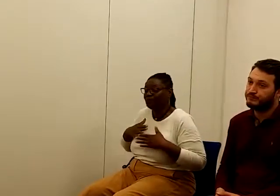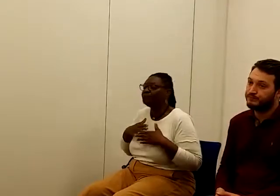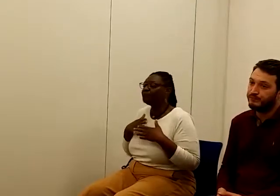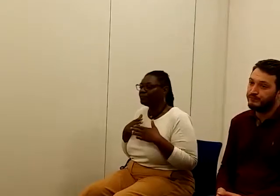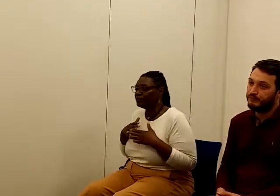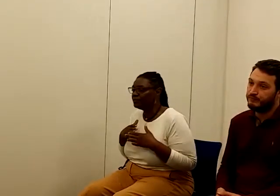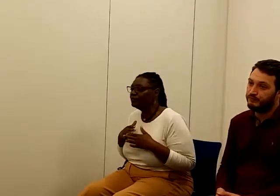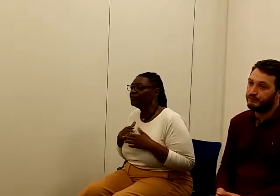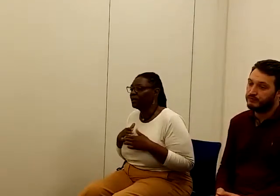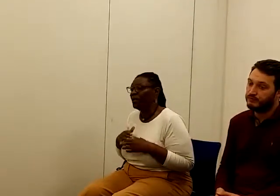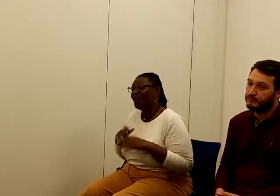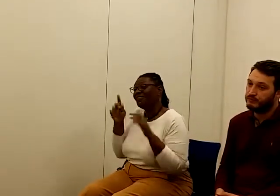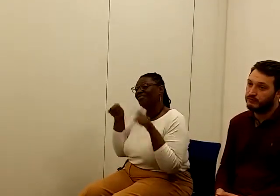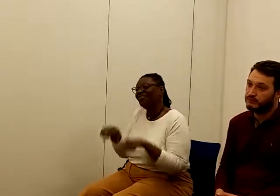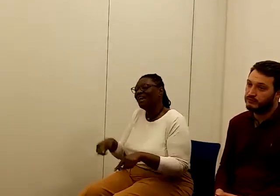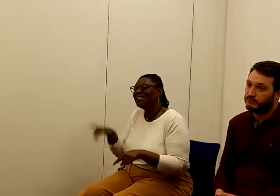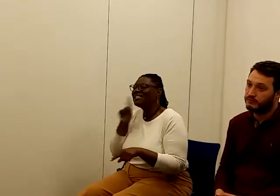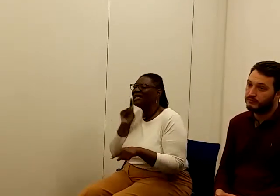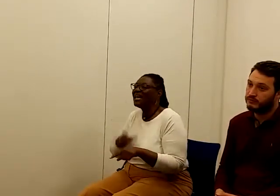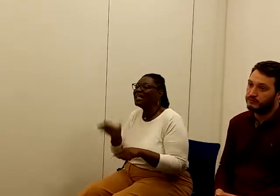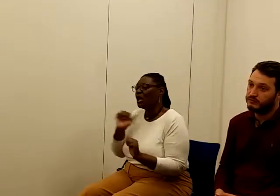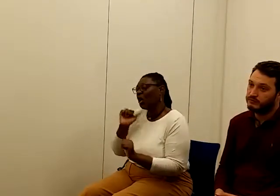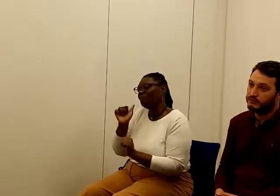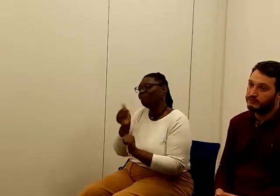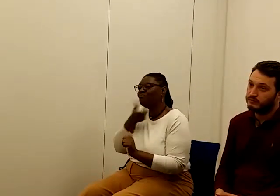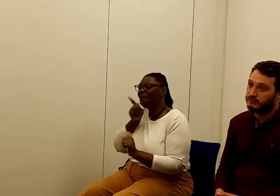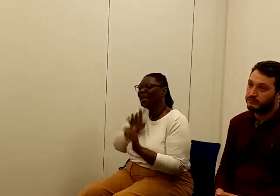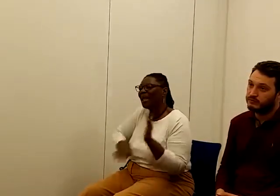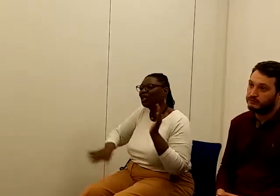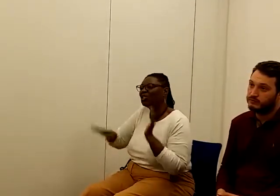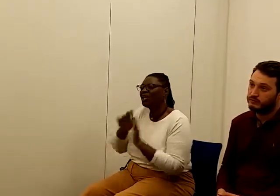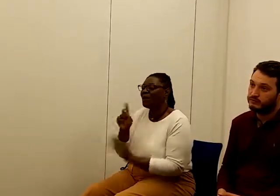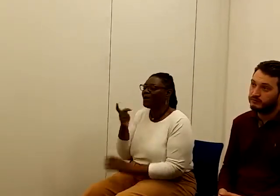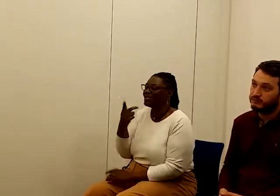and that's in a population of about 70,000.